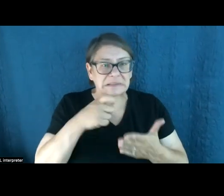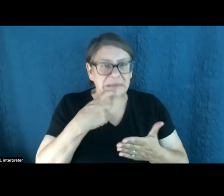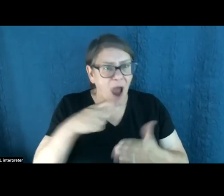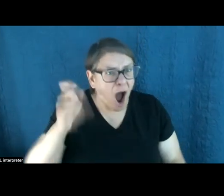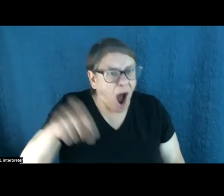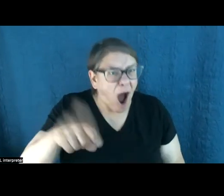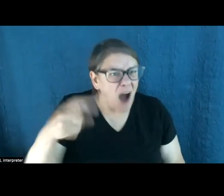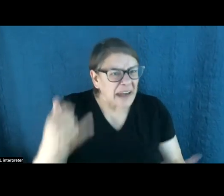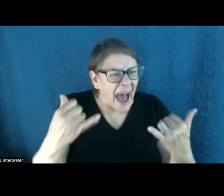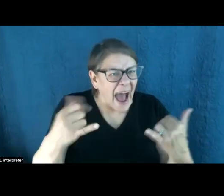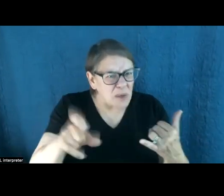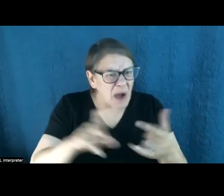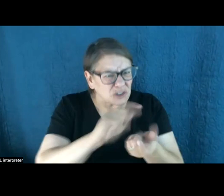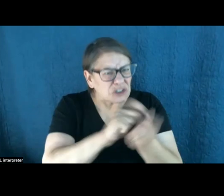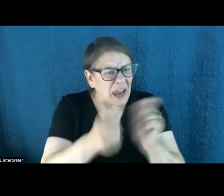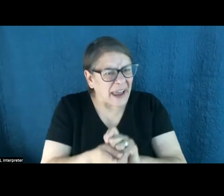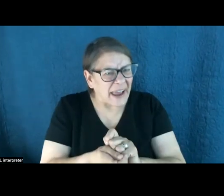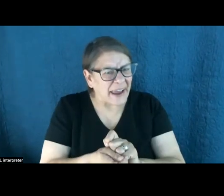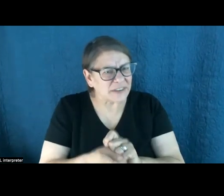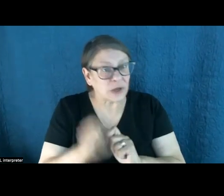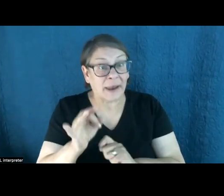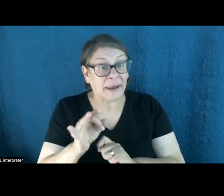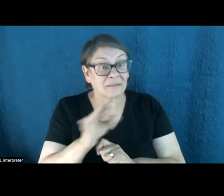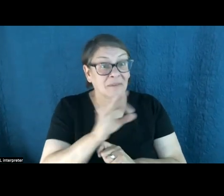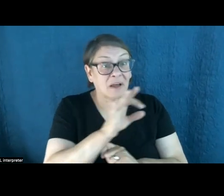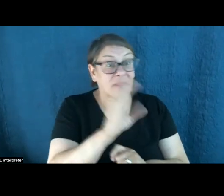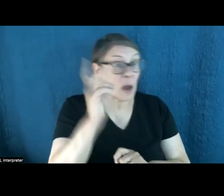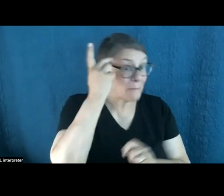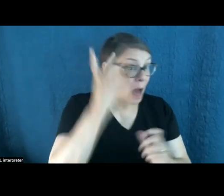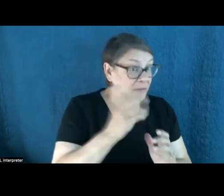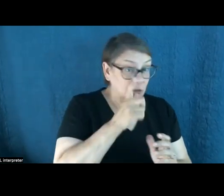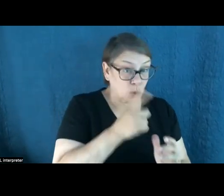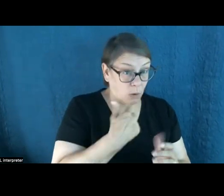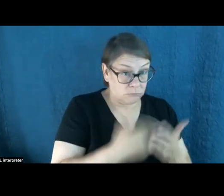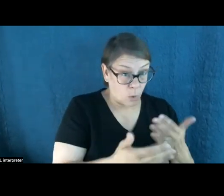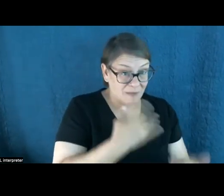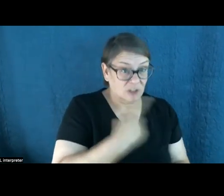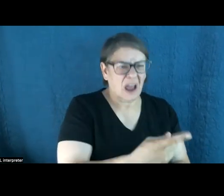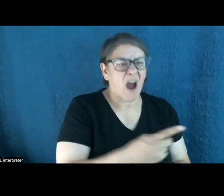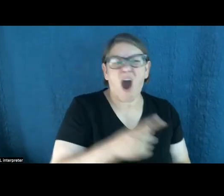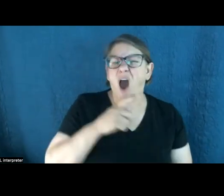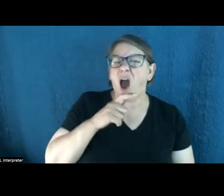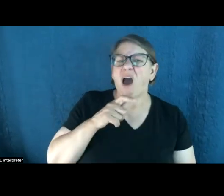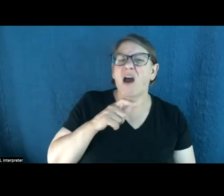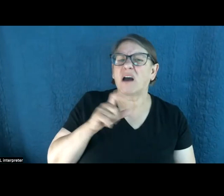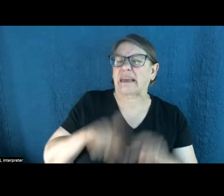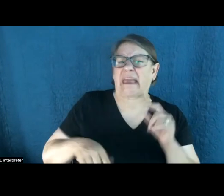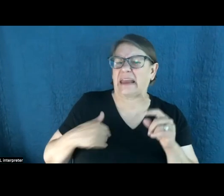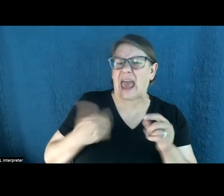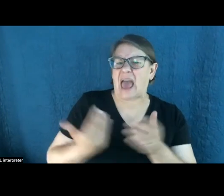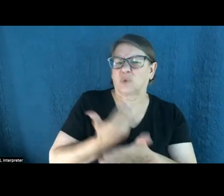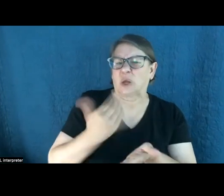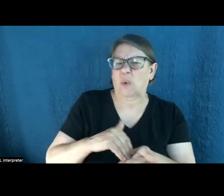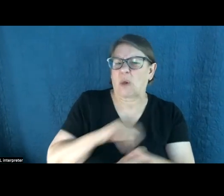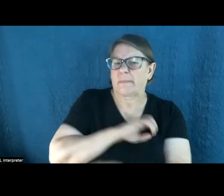energy. And, and if the fossil fuel companies or the politicians or whoever say that renewable energy is not good enough on its own, then what's their alternative?